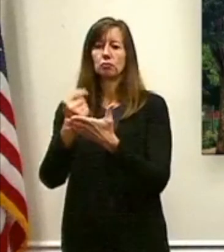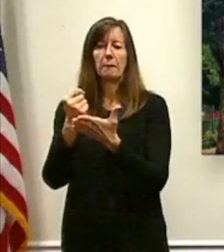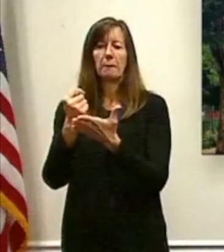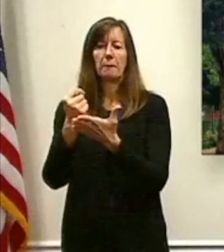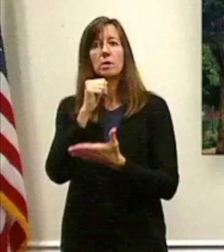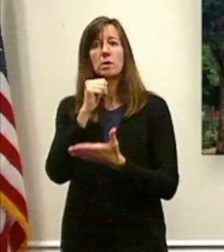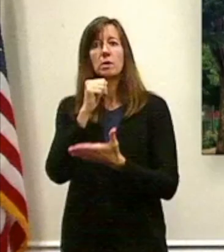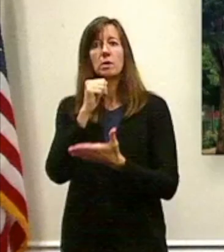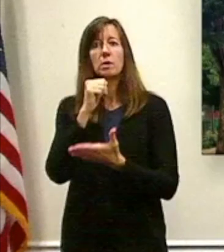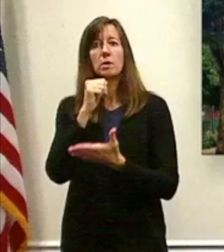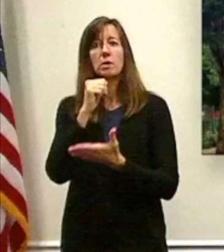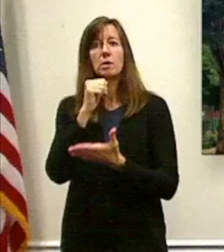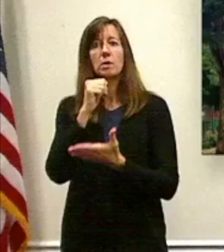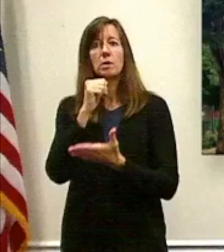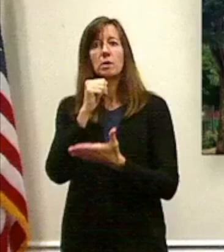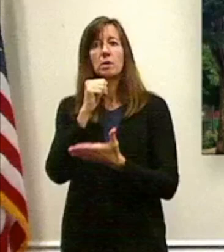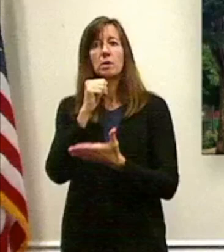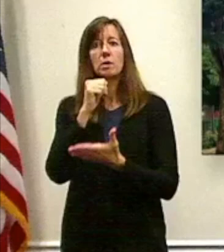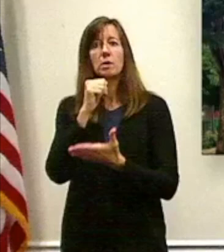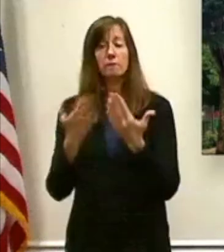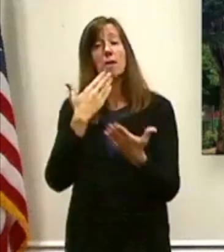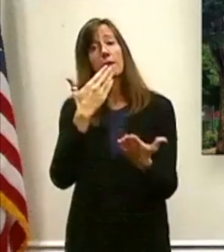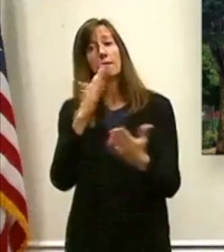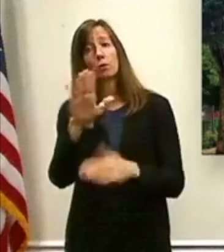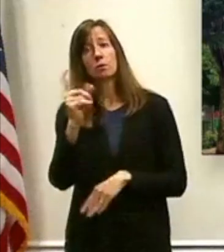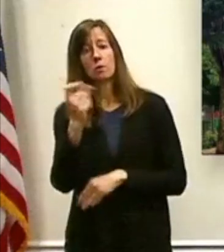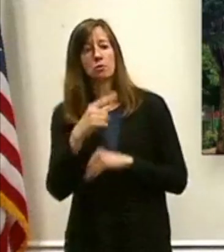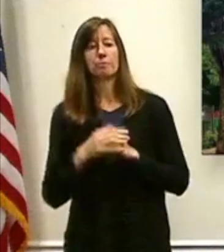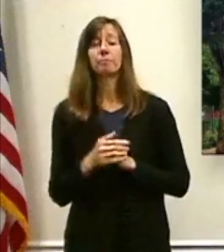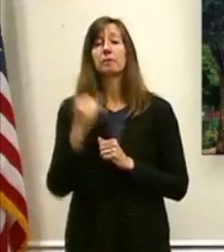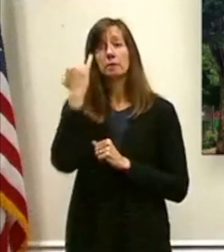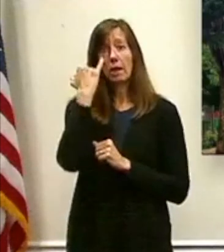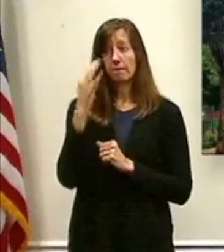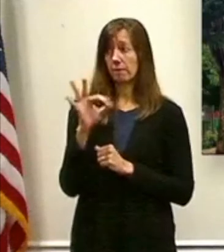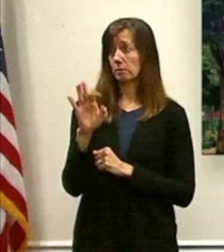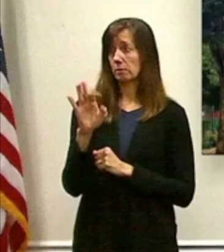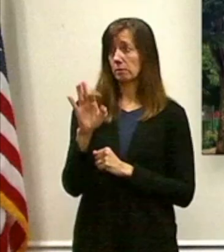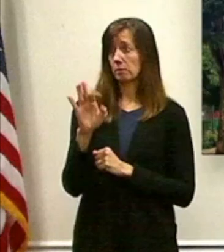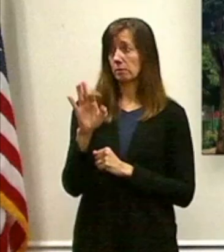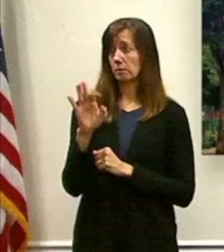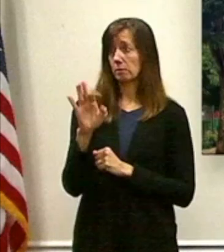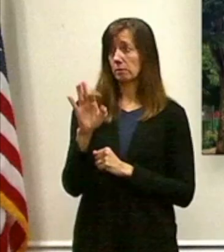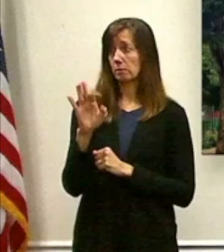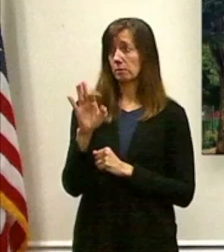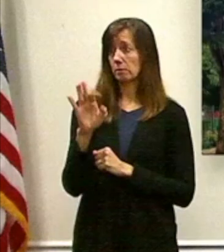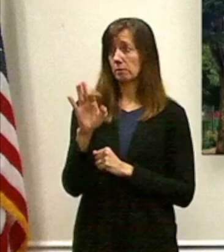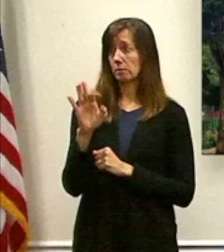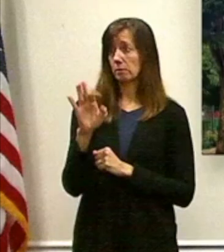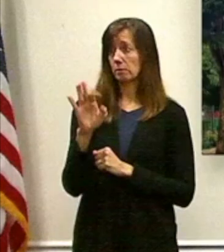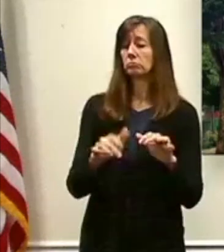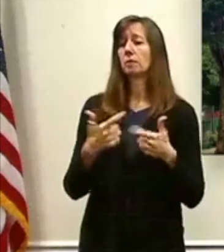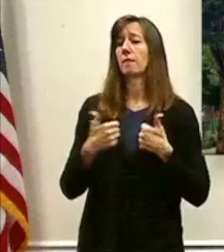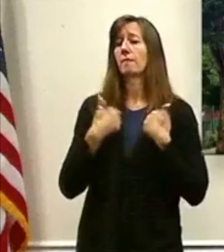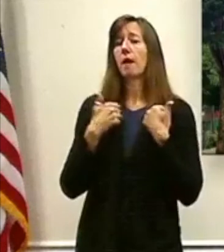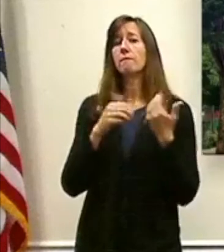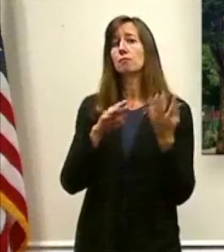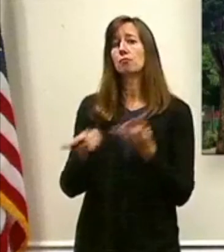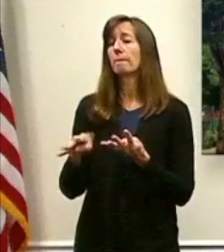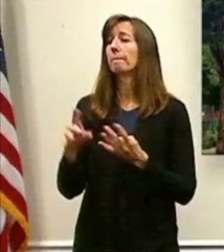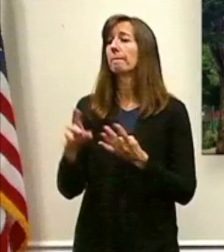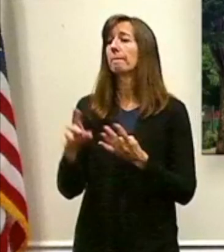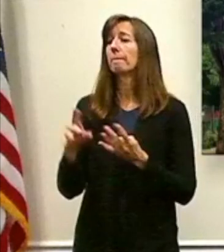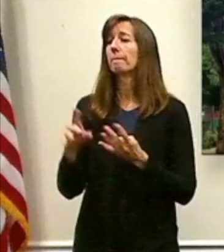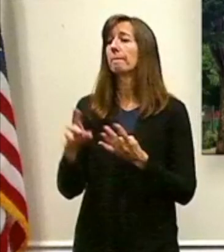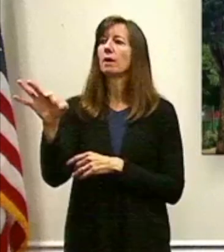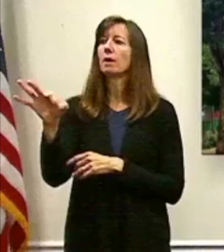or another. Thank you for that question. If you have a question on Facebook, type it in, in the live stream. We're going to go to Jeff. Jeff's on the